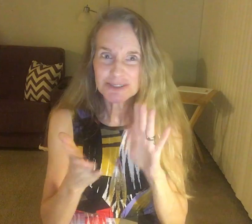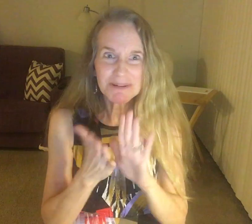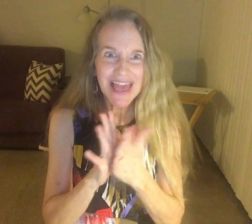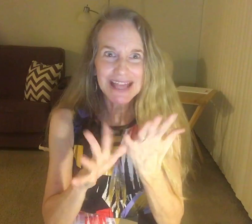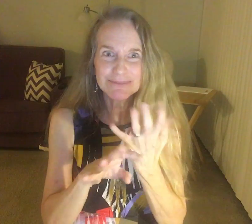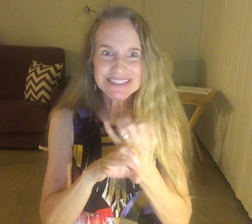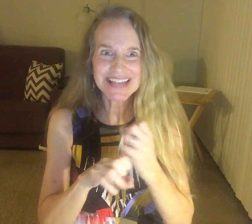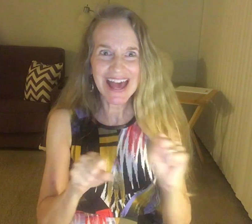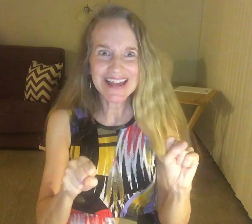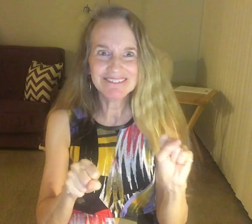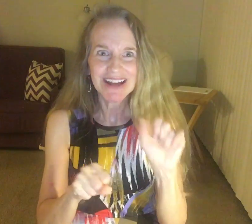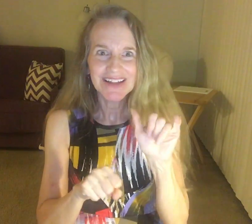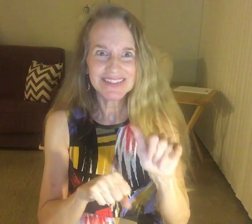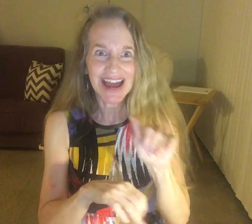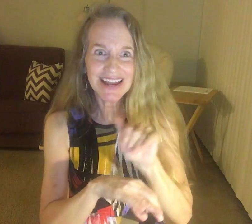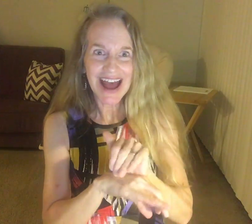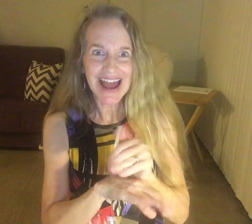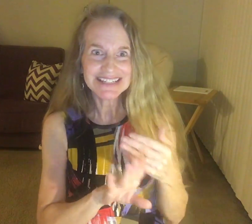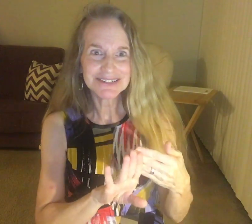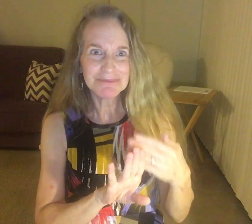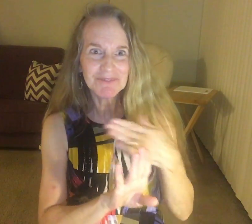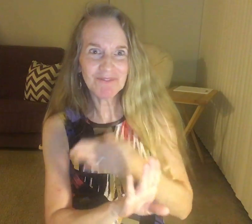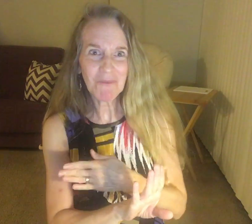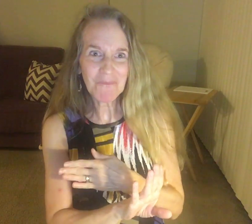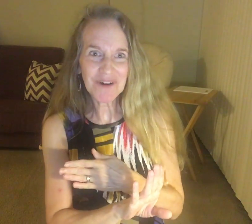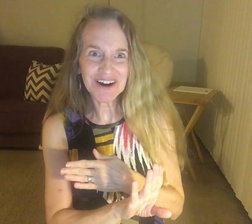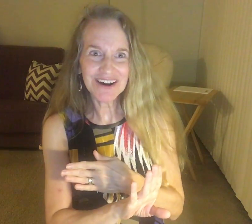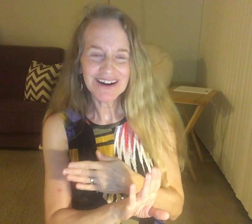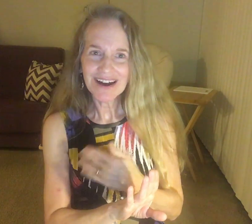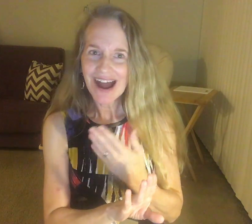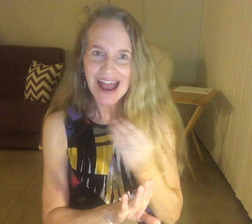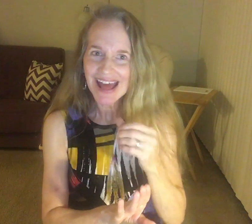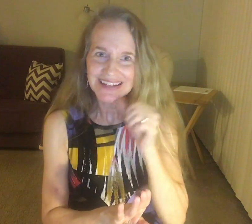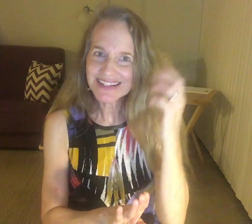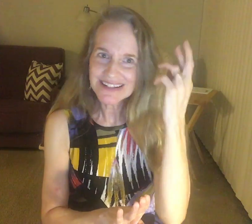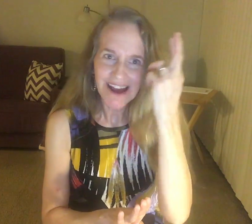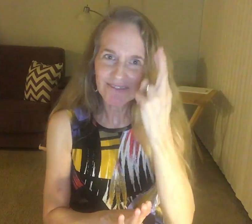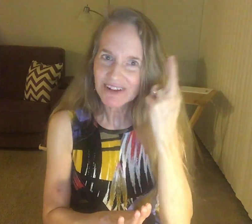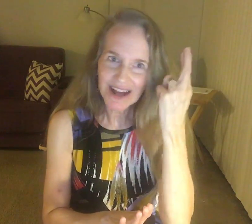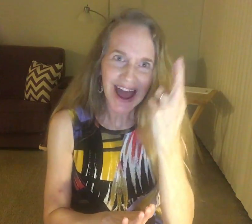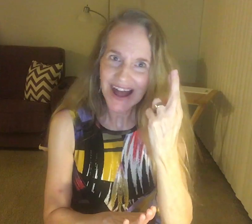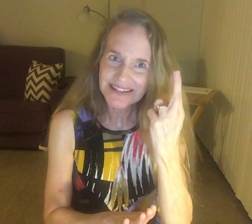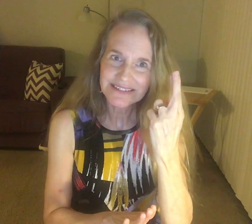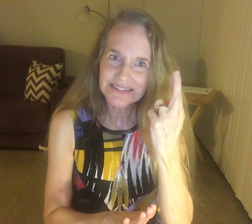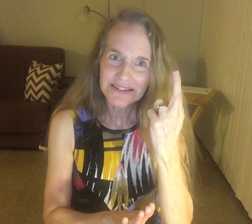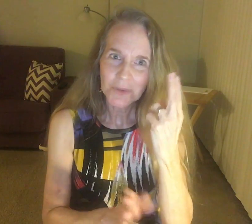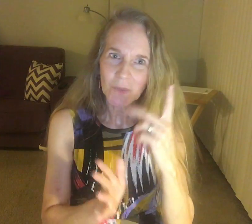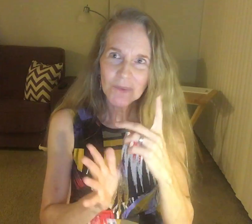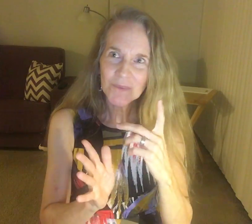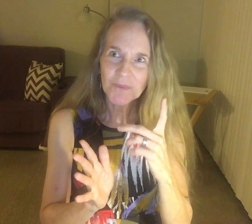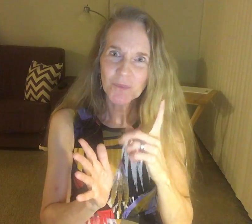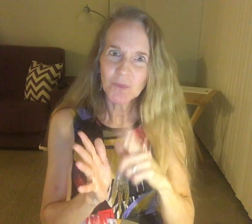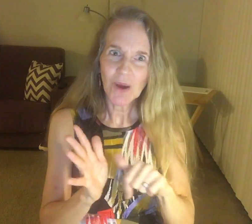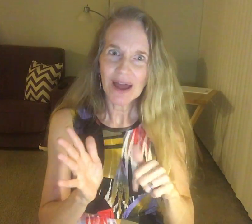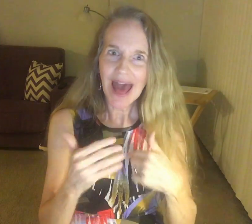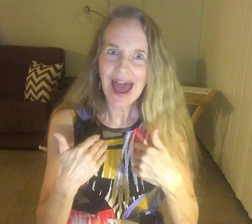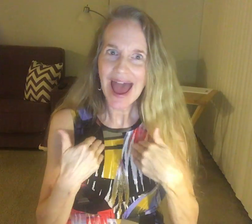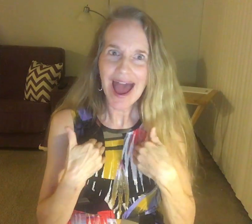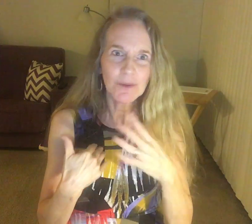became saved that night before, and I did not lie. What I had